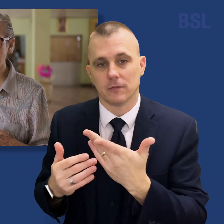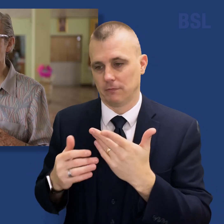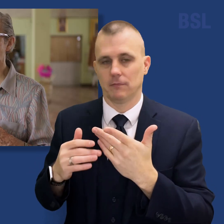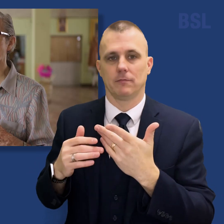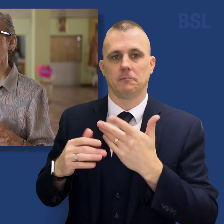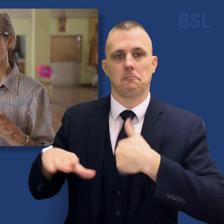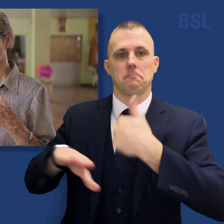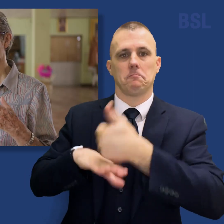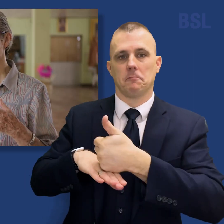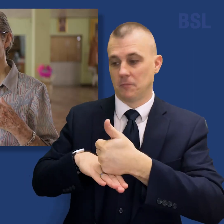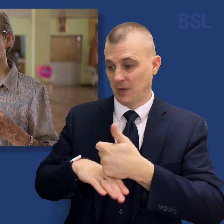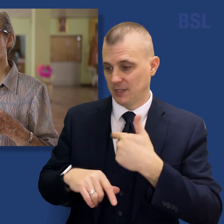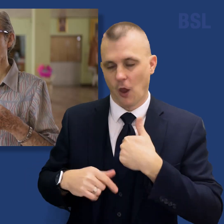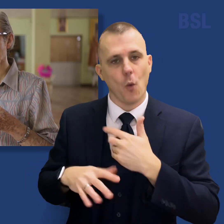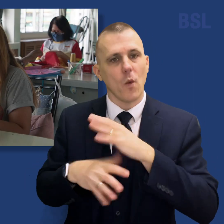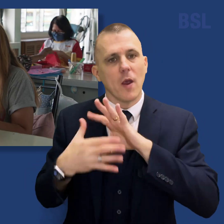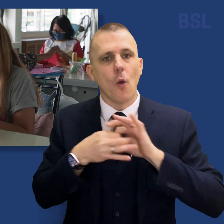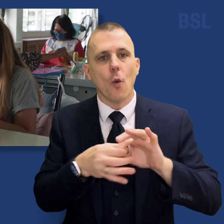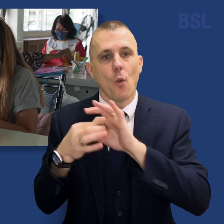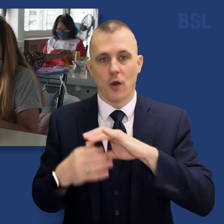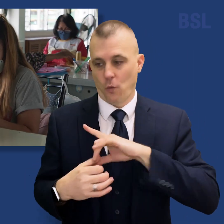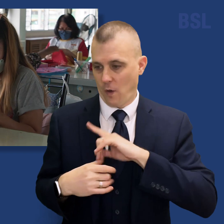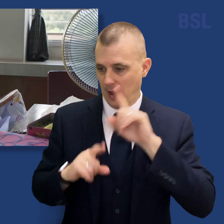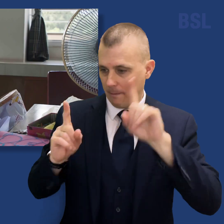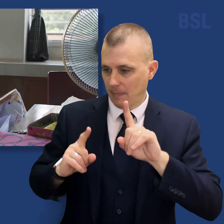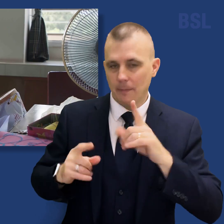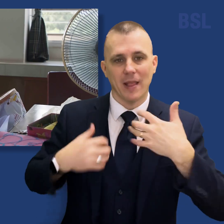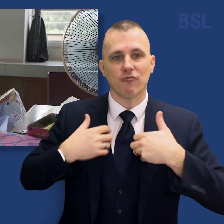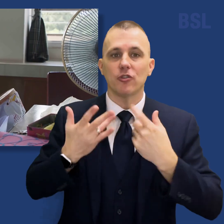because all these people are interested in other human beings.